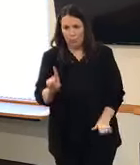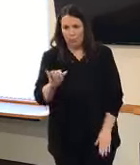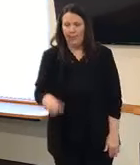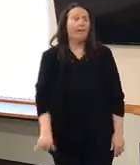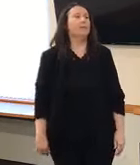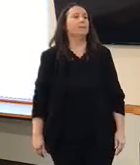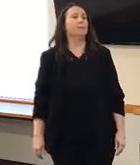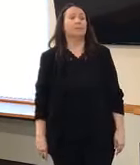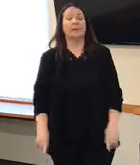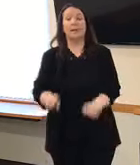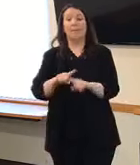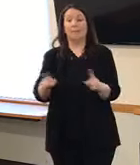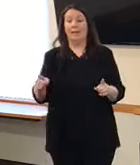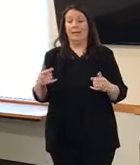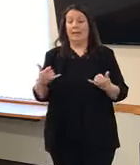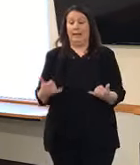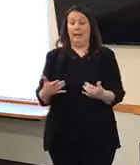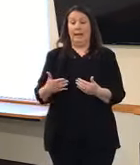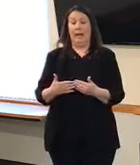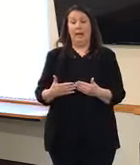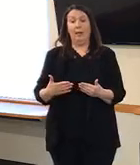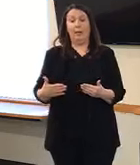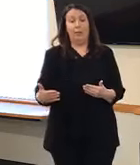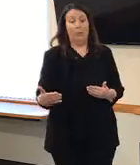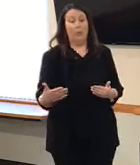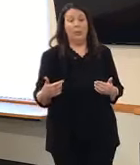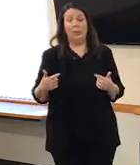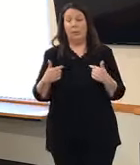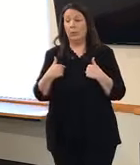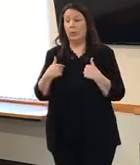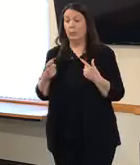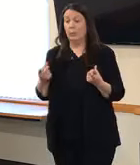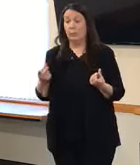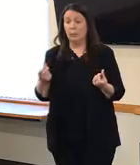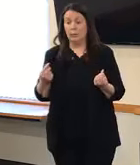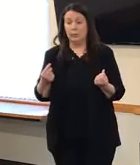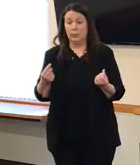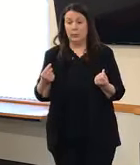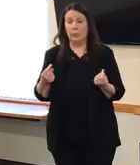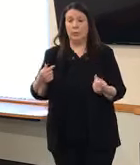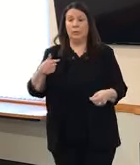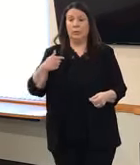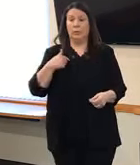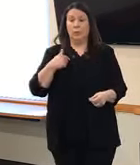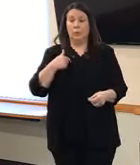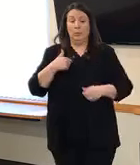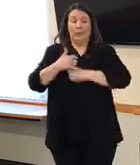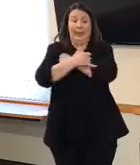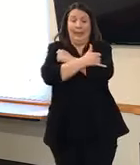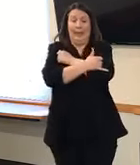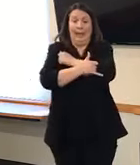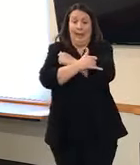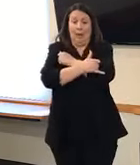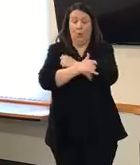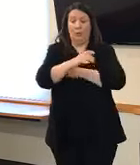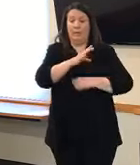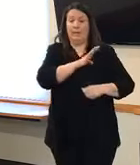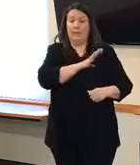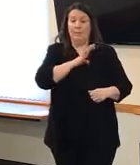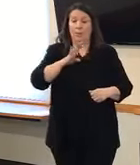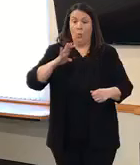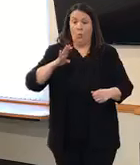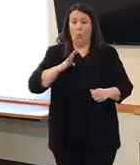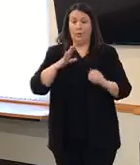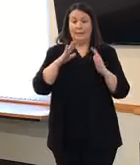But as we move forward, what we are doing as an employer, as a unit of government, is putting in